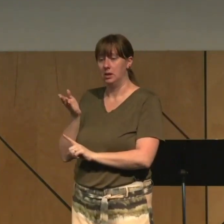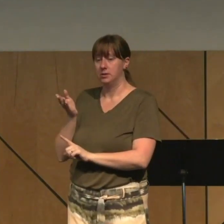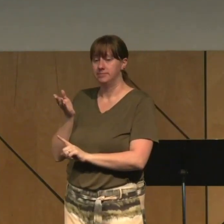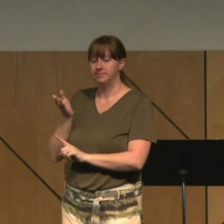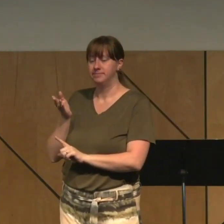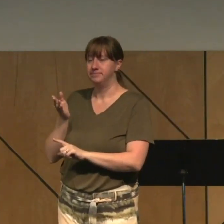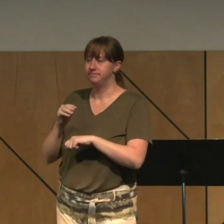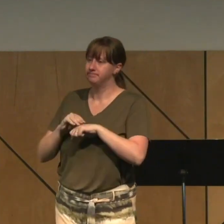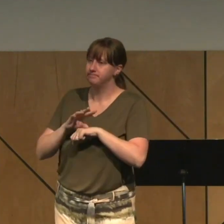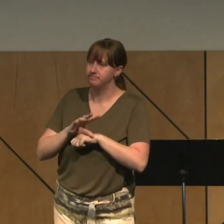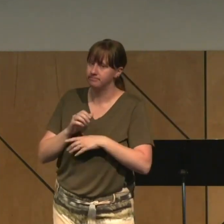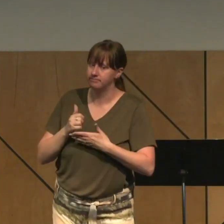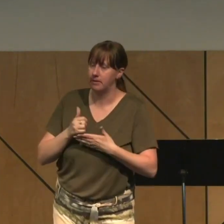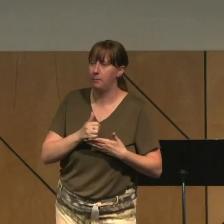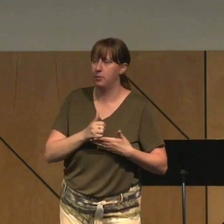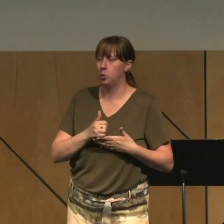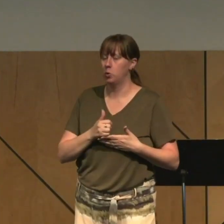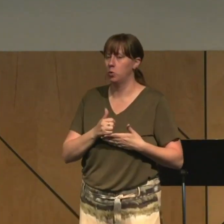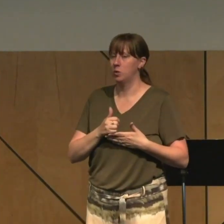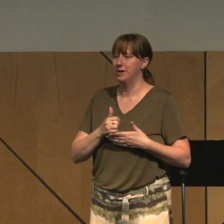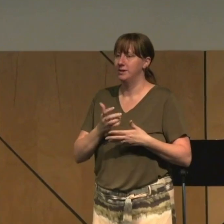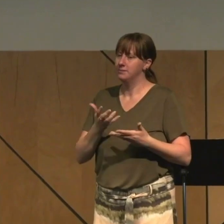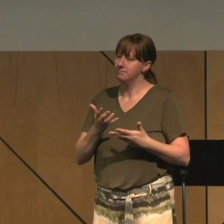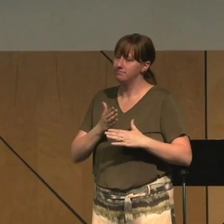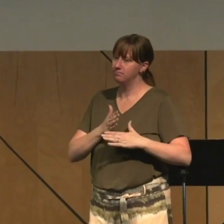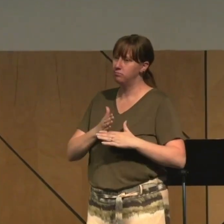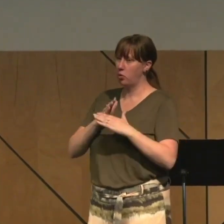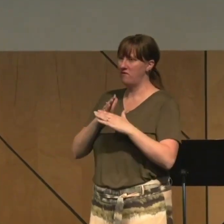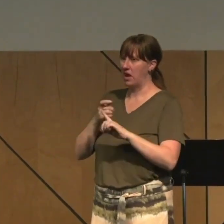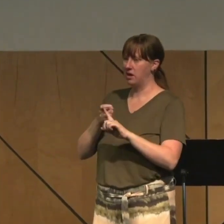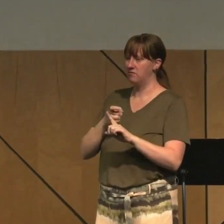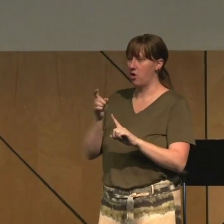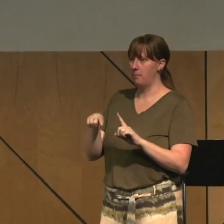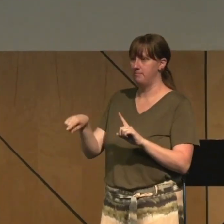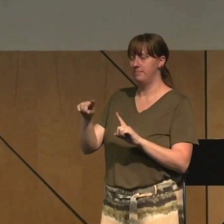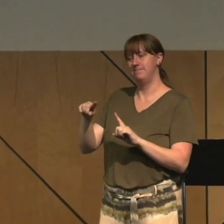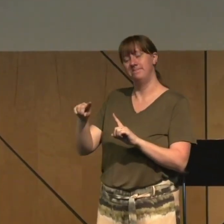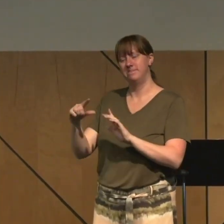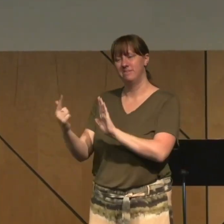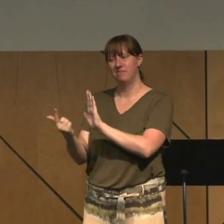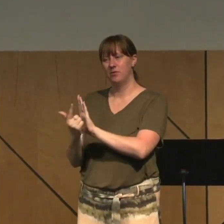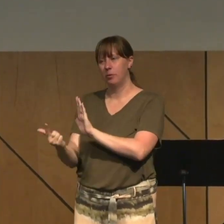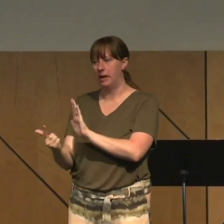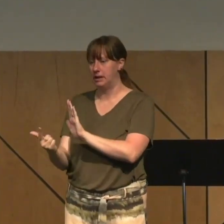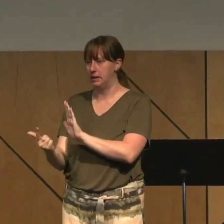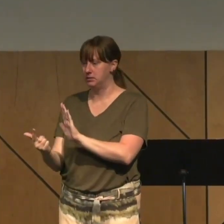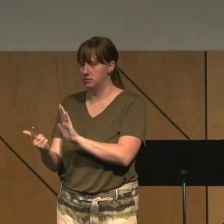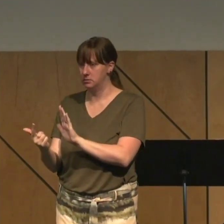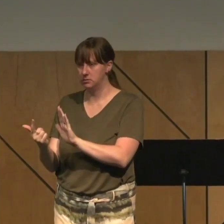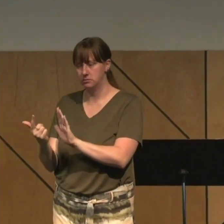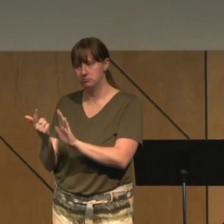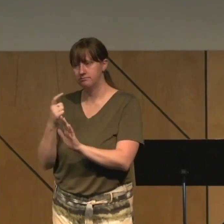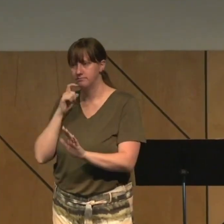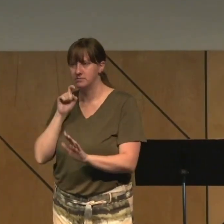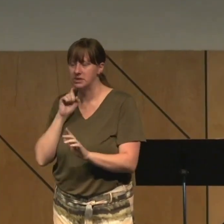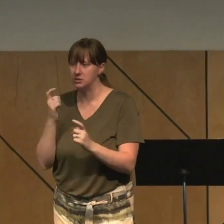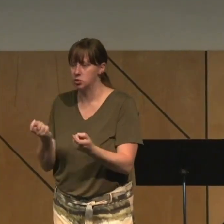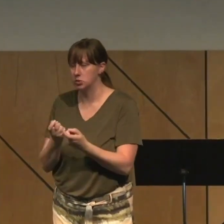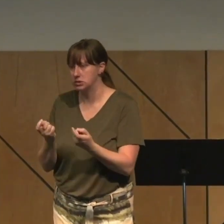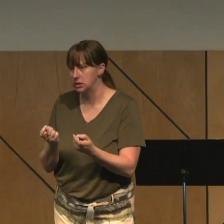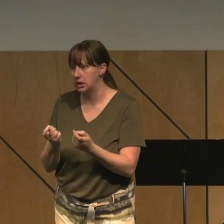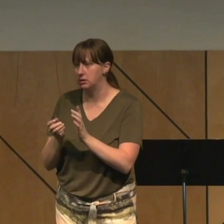a way that, verse 5, it will keep you from the forbidden woman, from the adulteress with her smooth